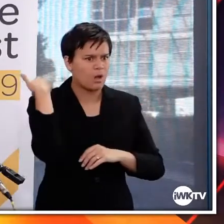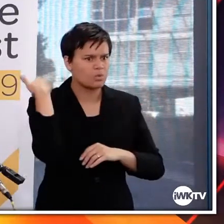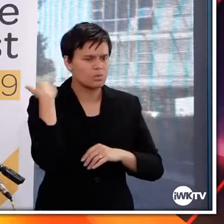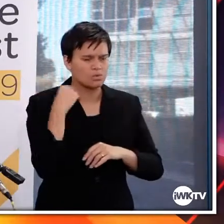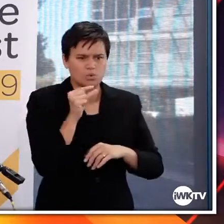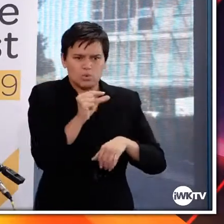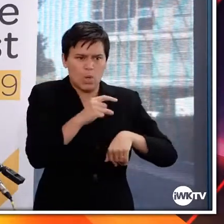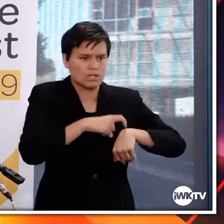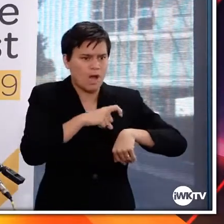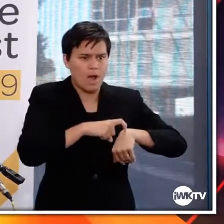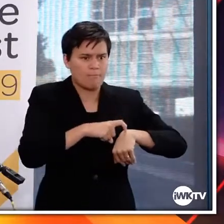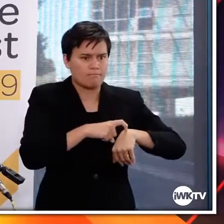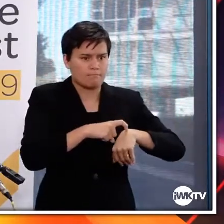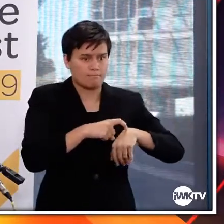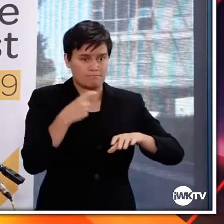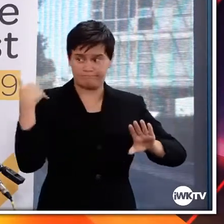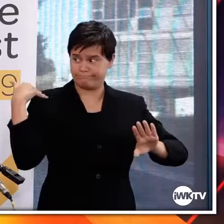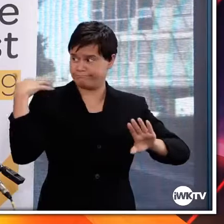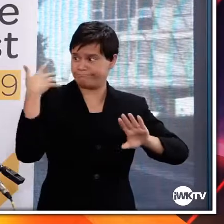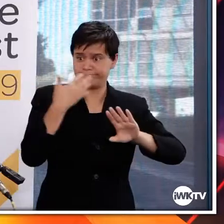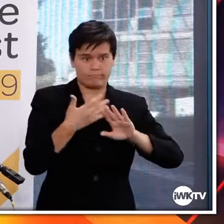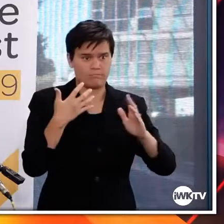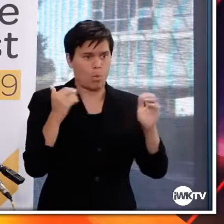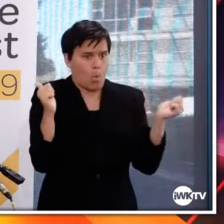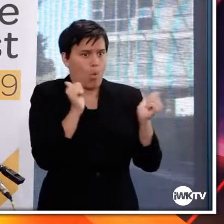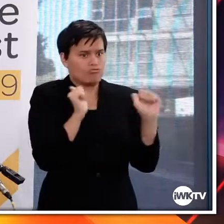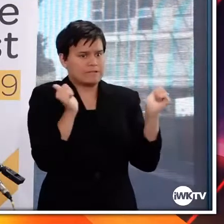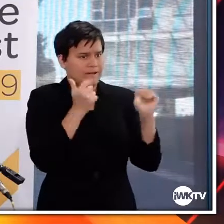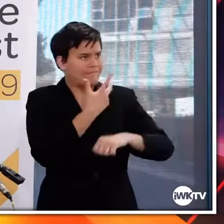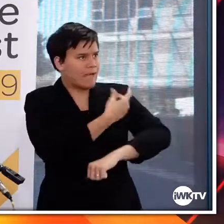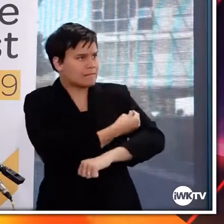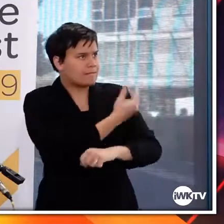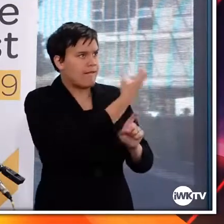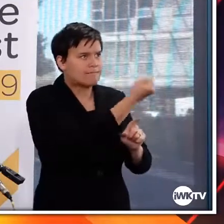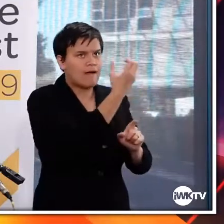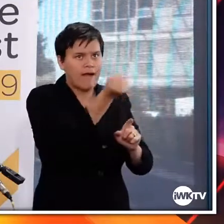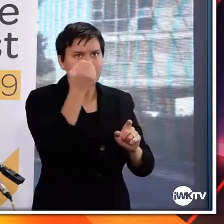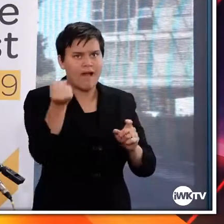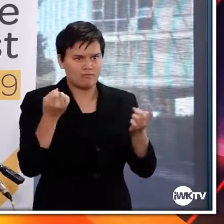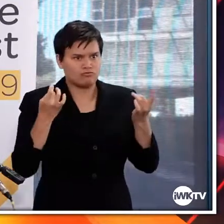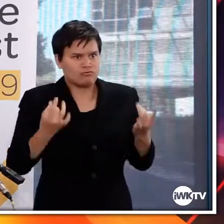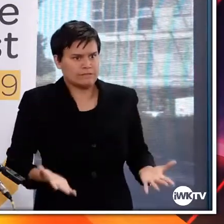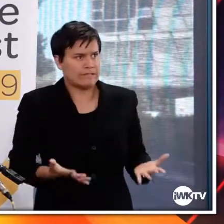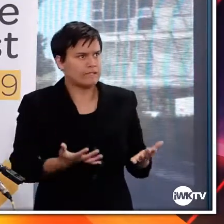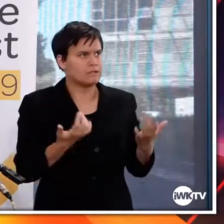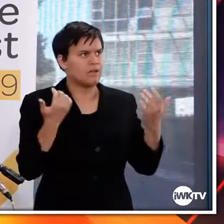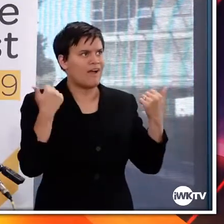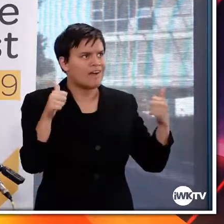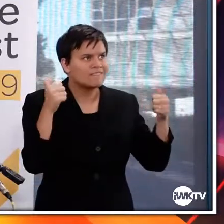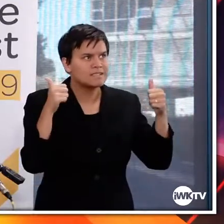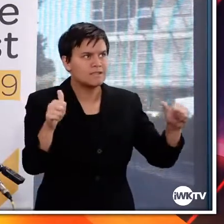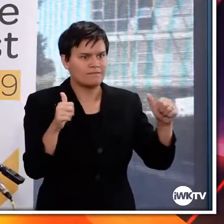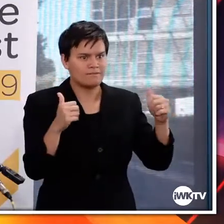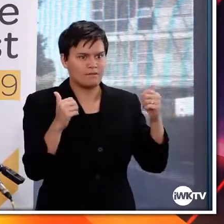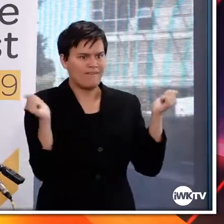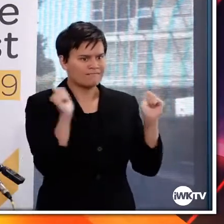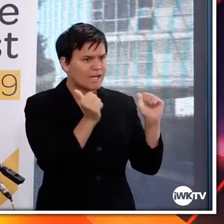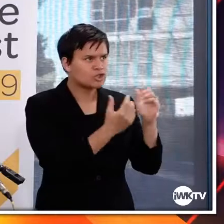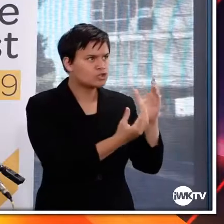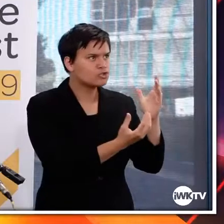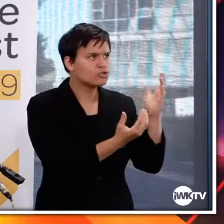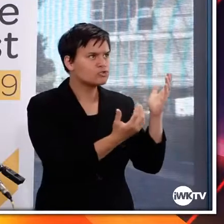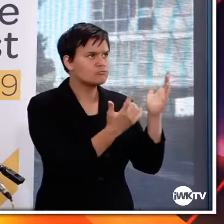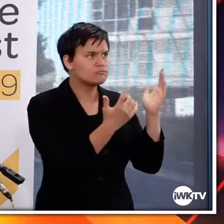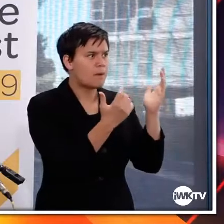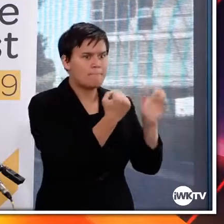are with the first of what we know are several effective vaccines that have been developed and administered now to